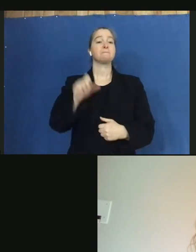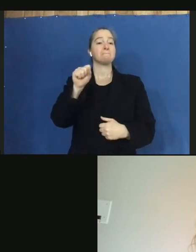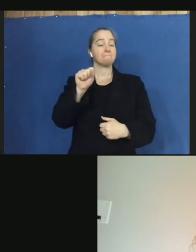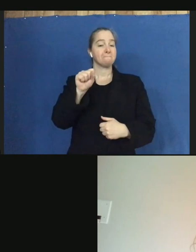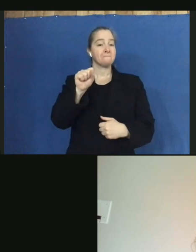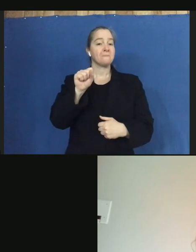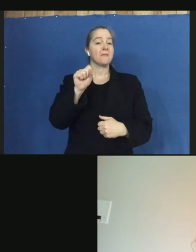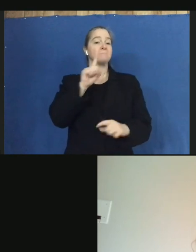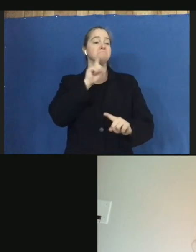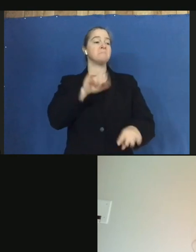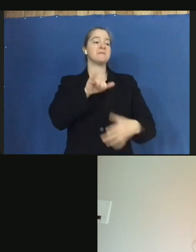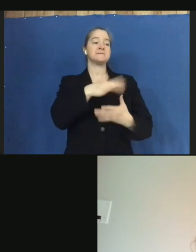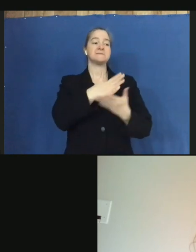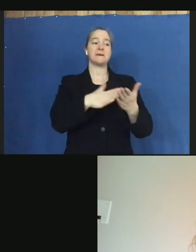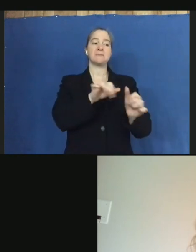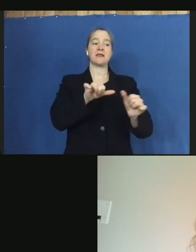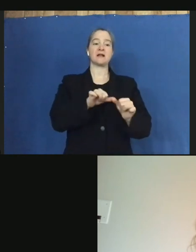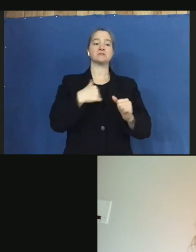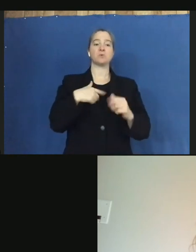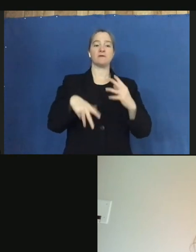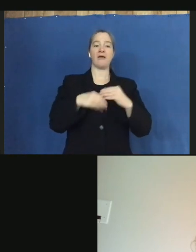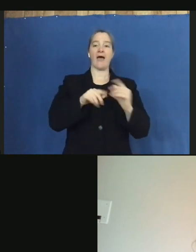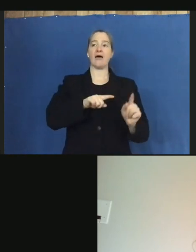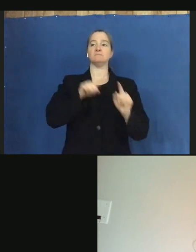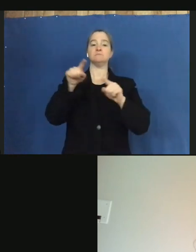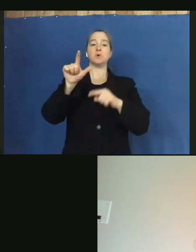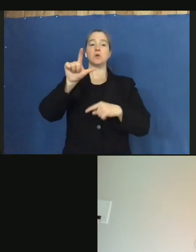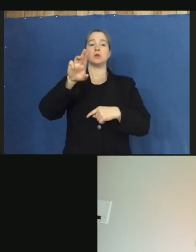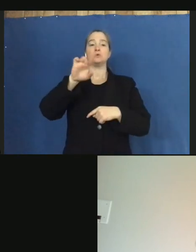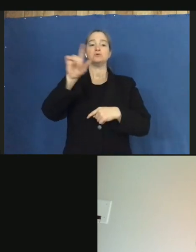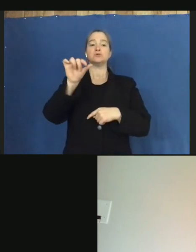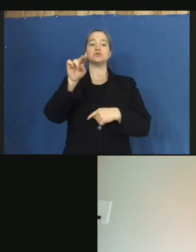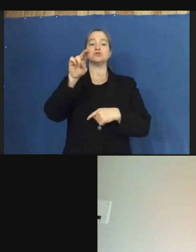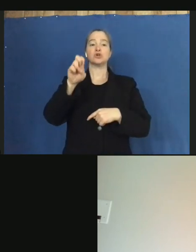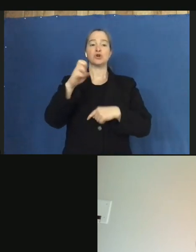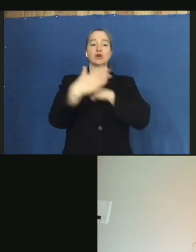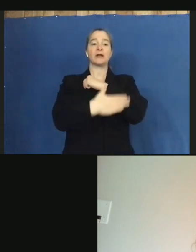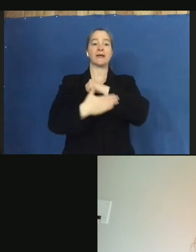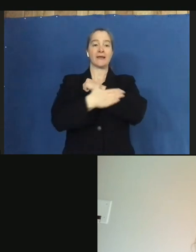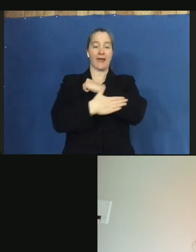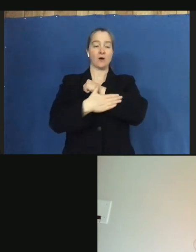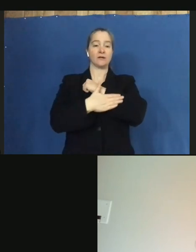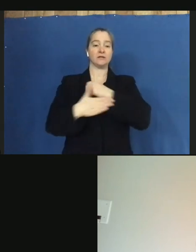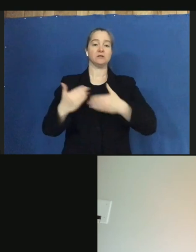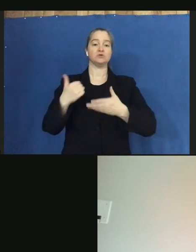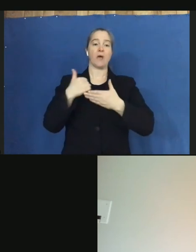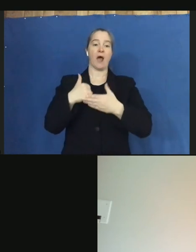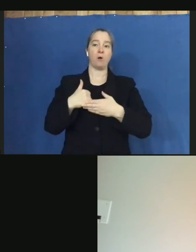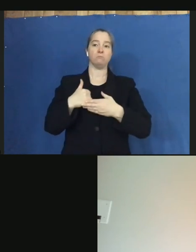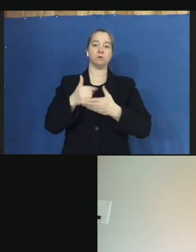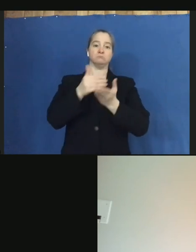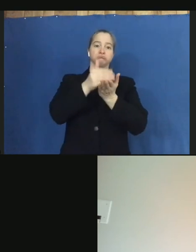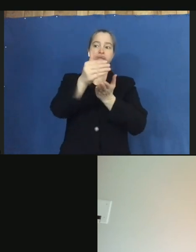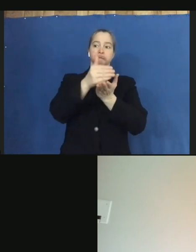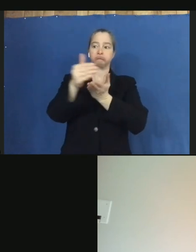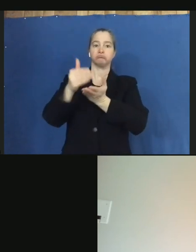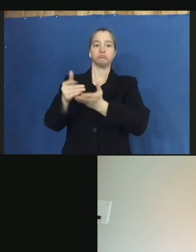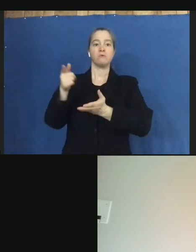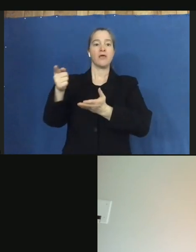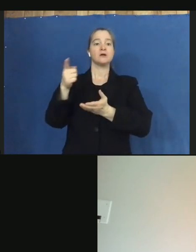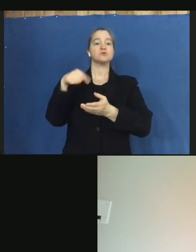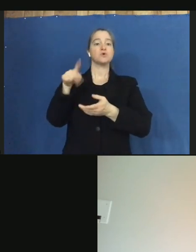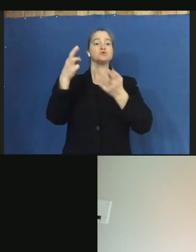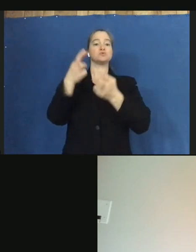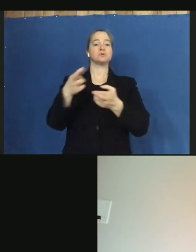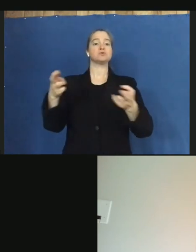to. We've added crews in Luzerne County to help battle that storm. So that frees up those resources